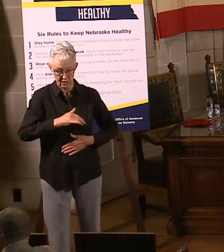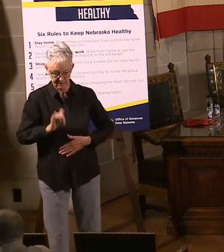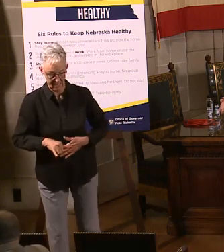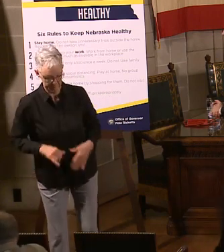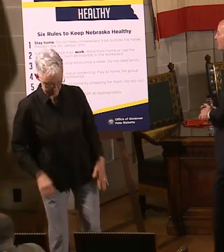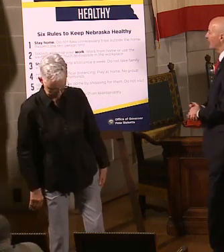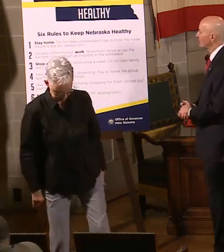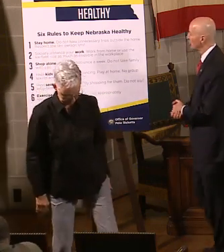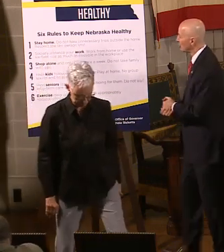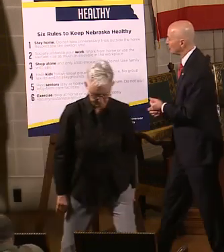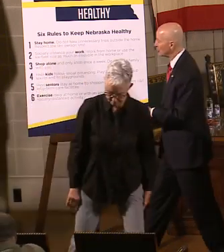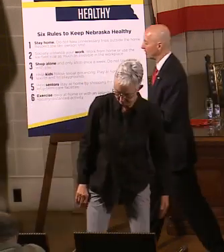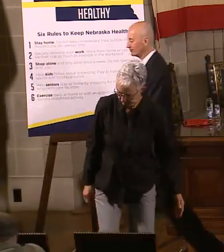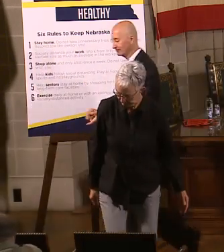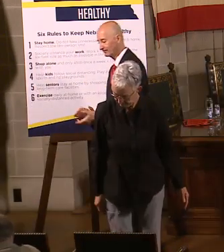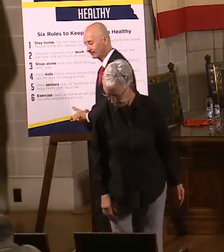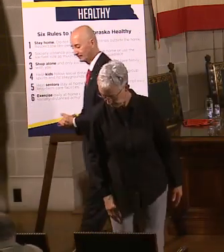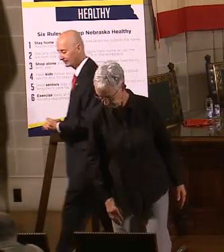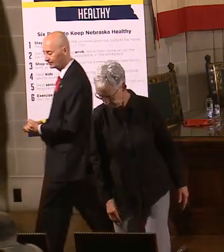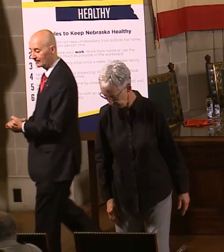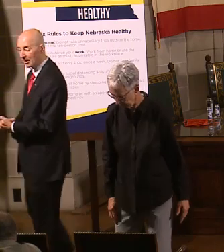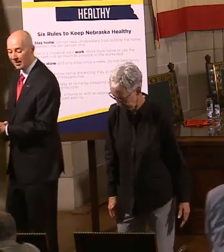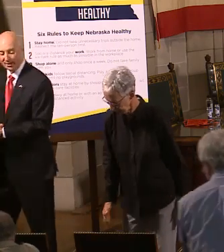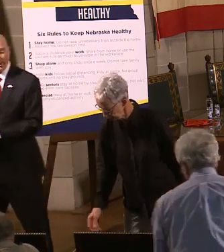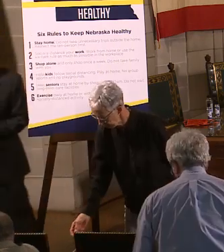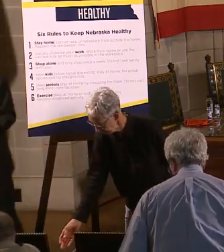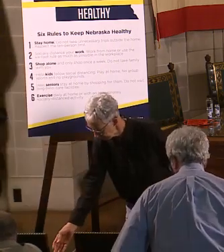Antone. Thank you. Thank you, Commissioner. Appreciate it. Thank you, Fraction.